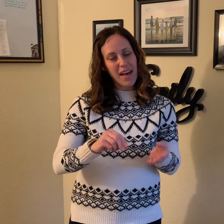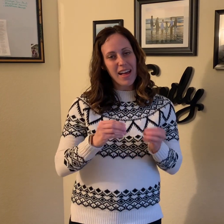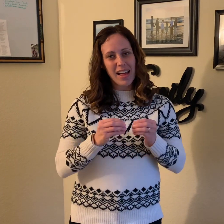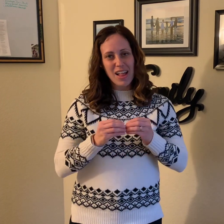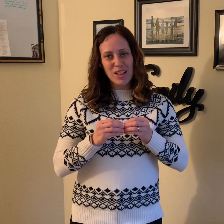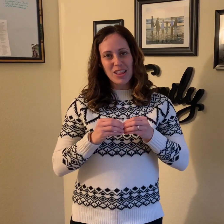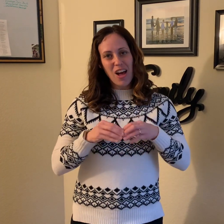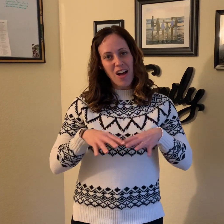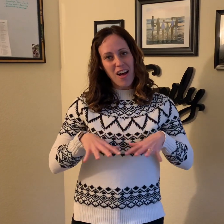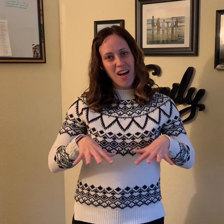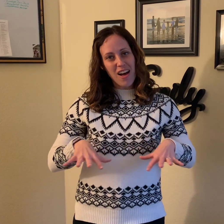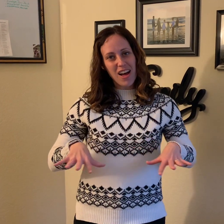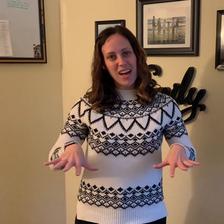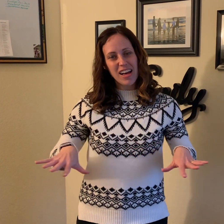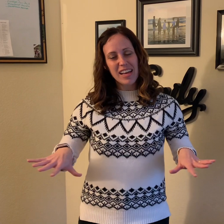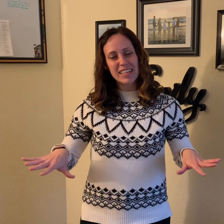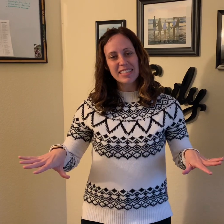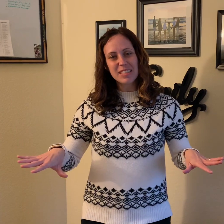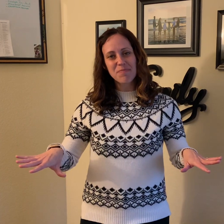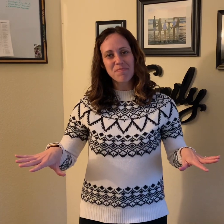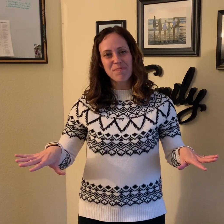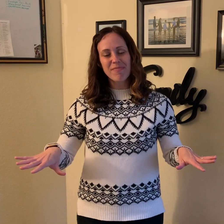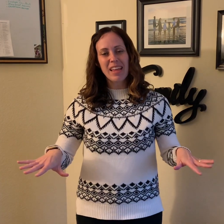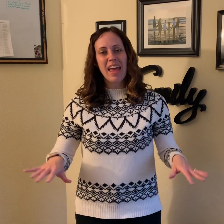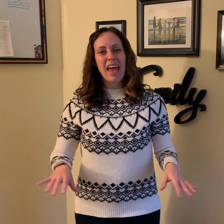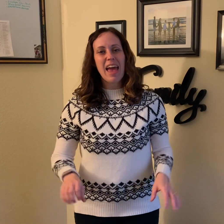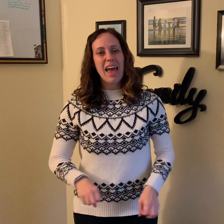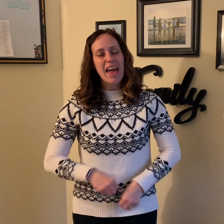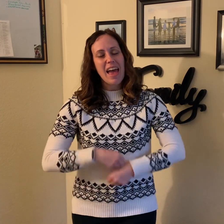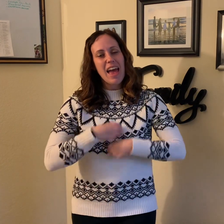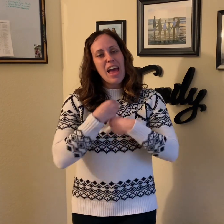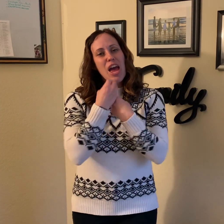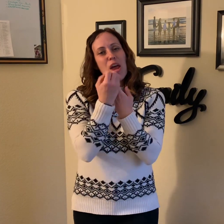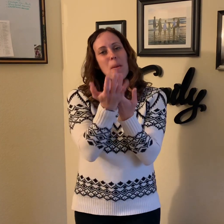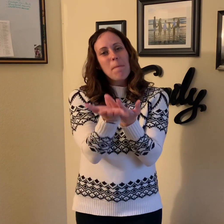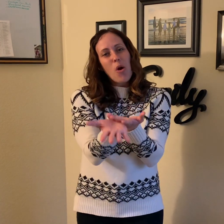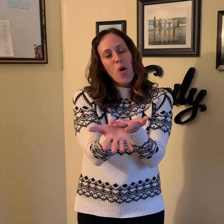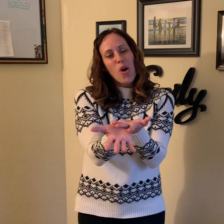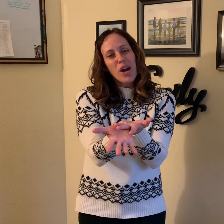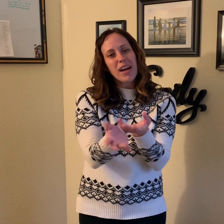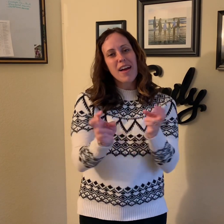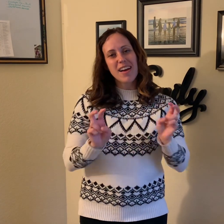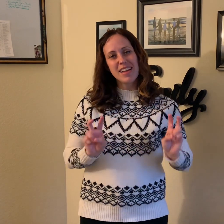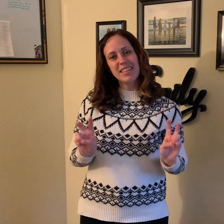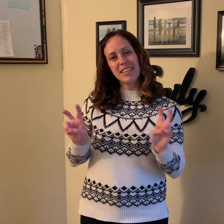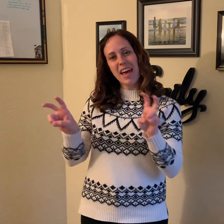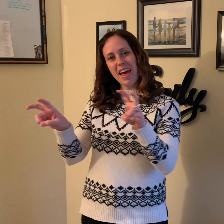loss, and bore content